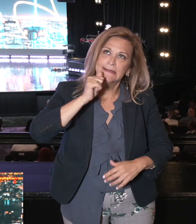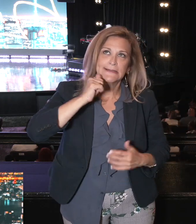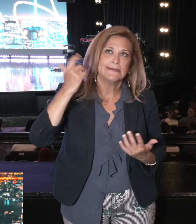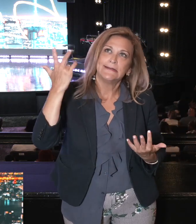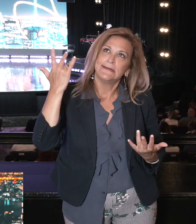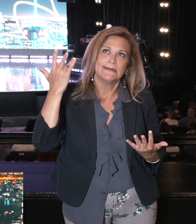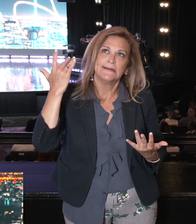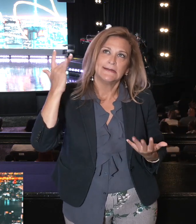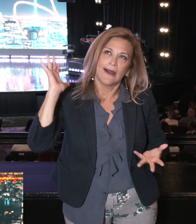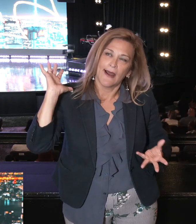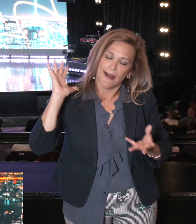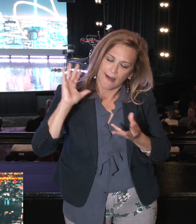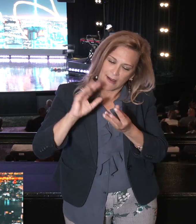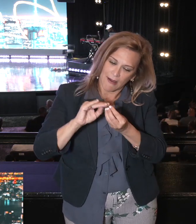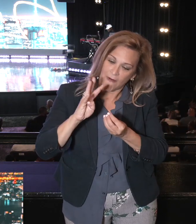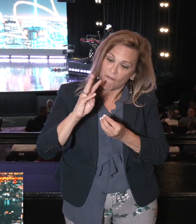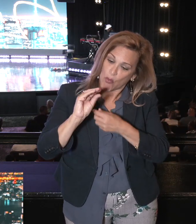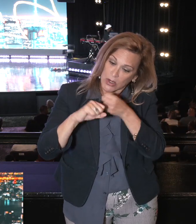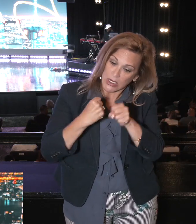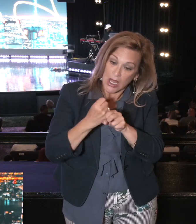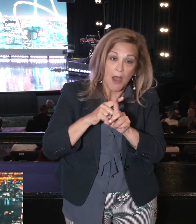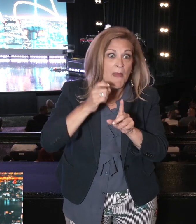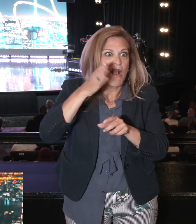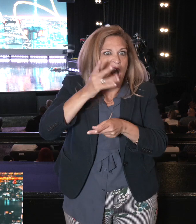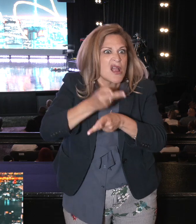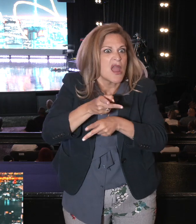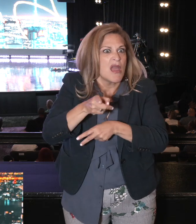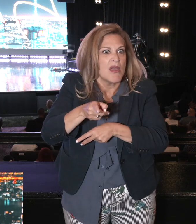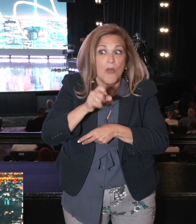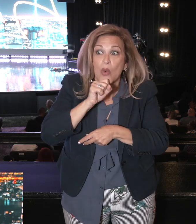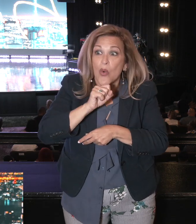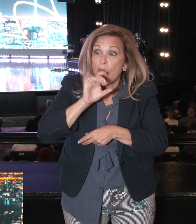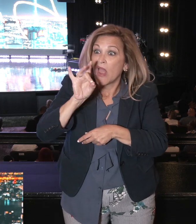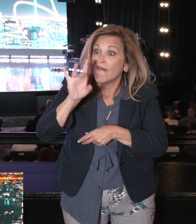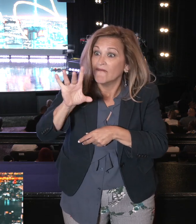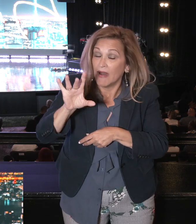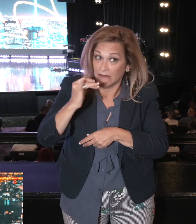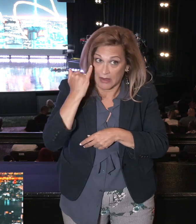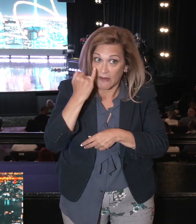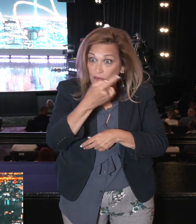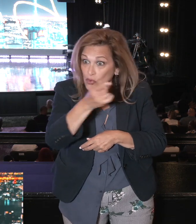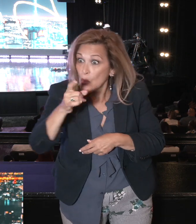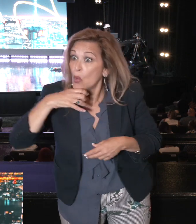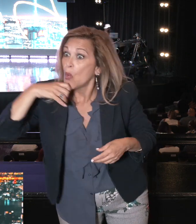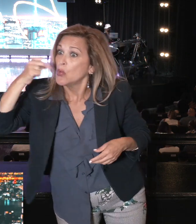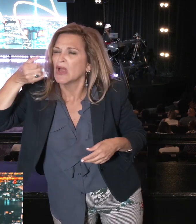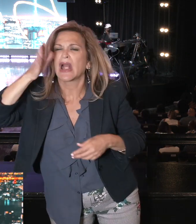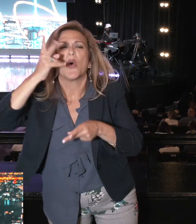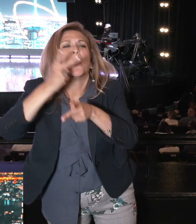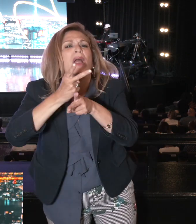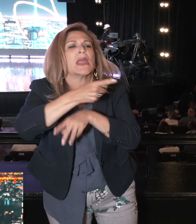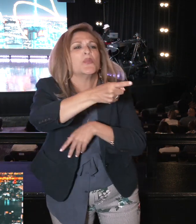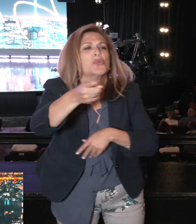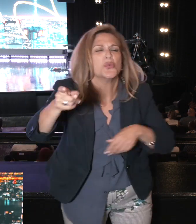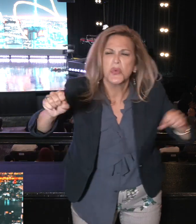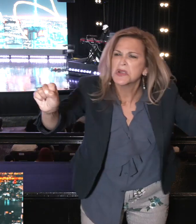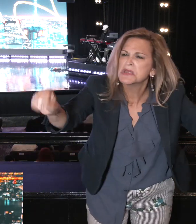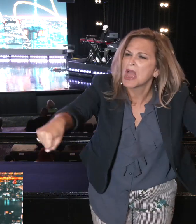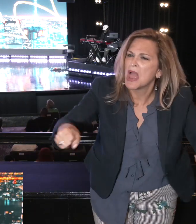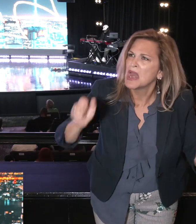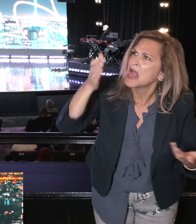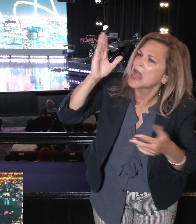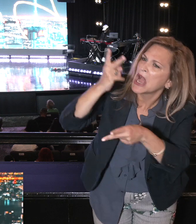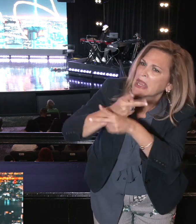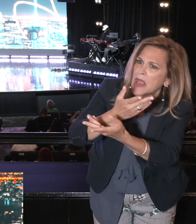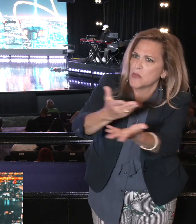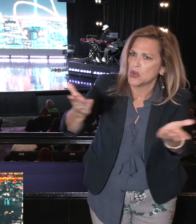But God kept him. He was 85. To all those older guys, God's going to keep you. God can keep you. And